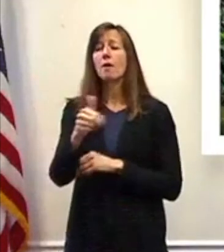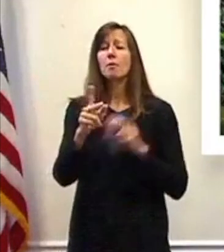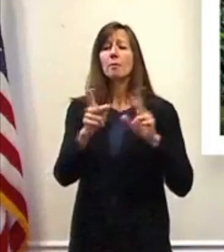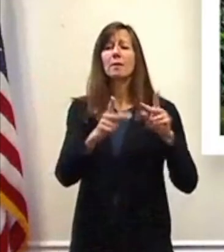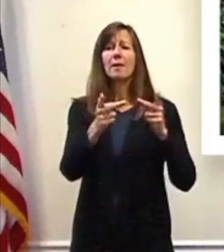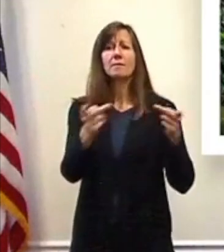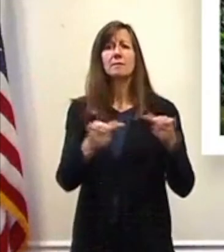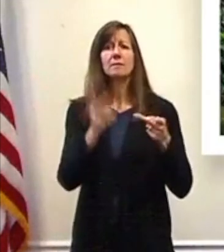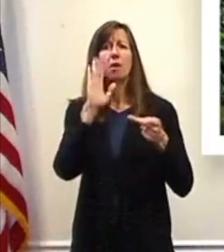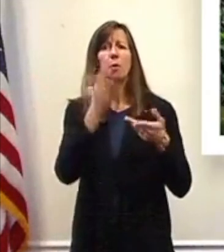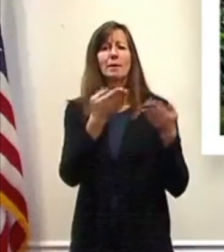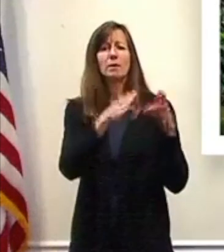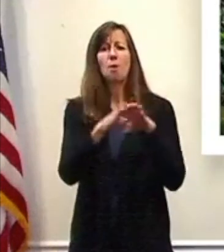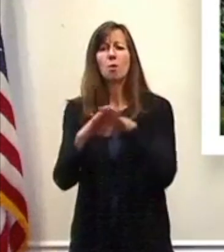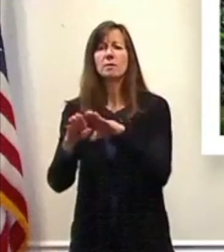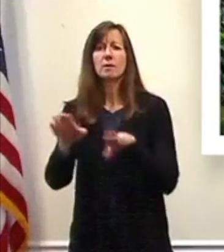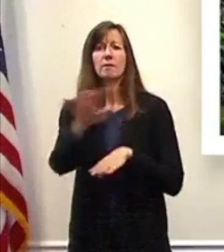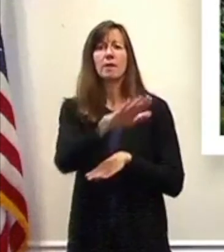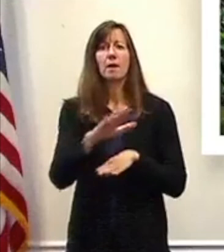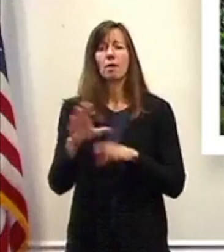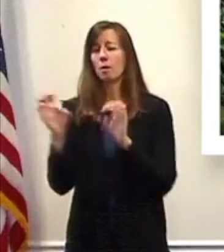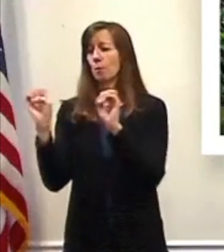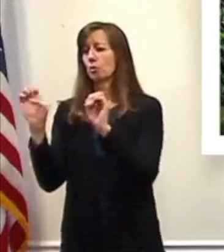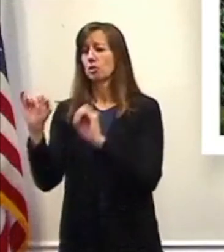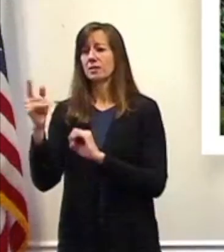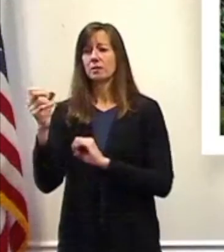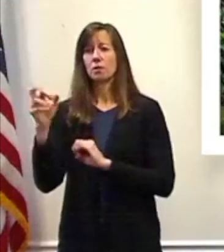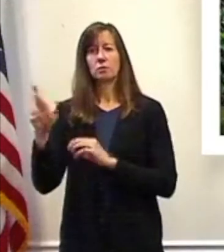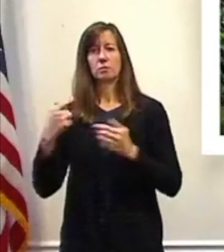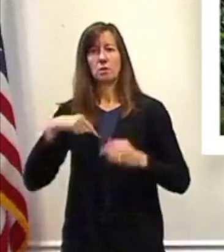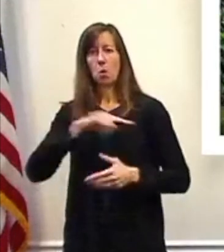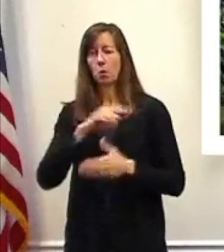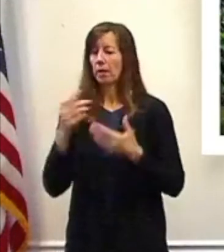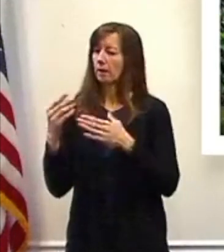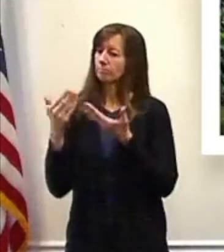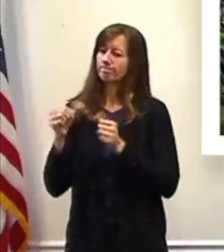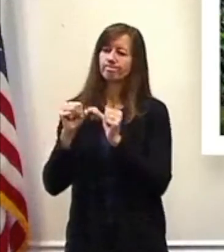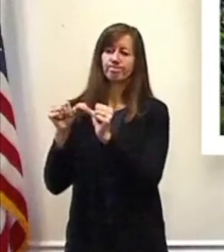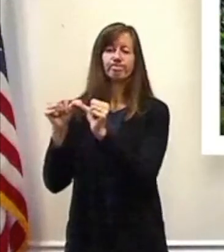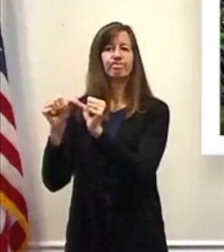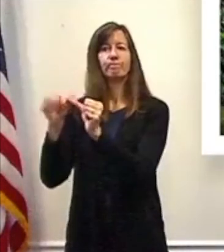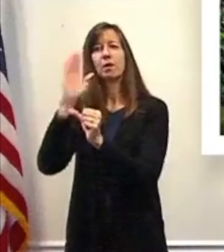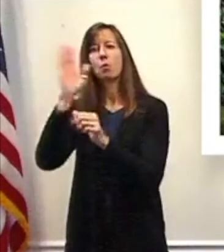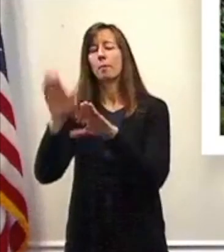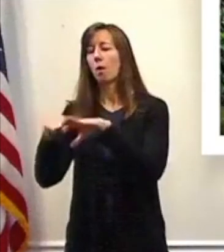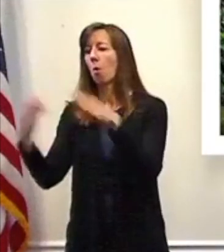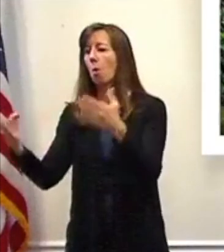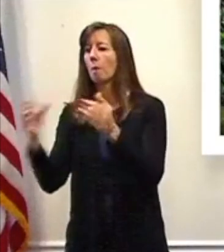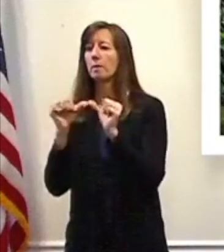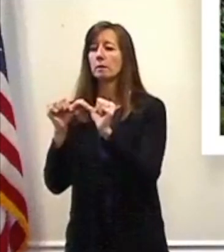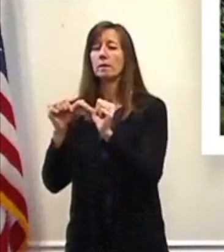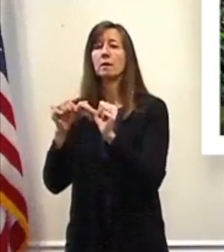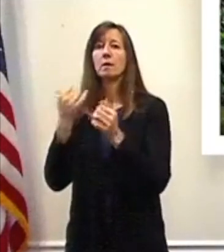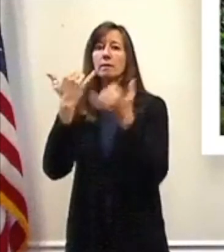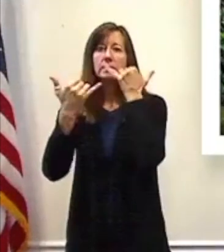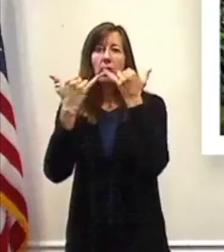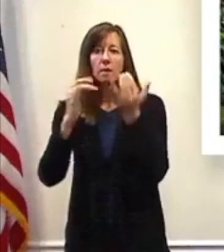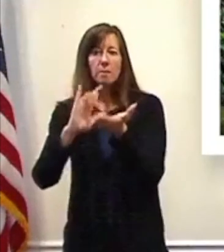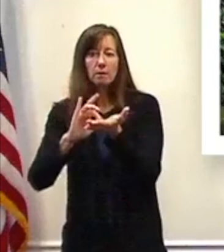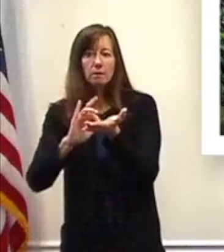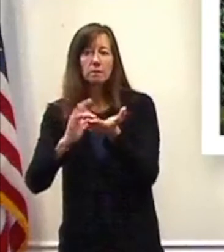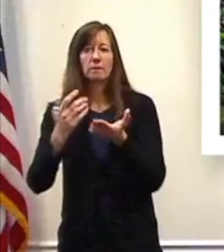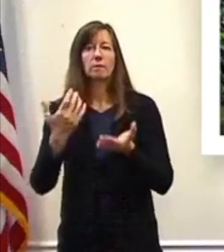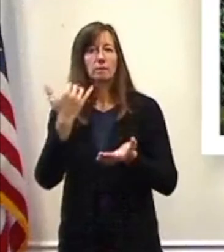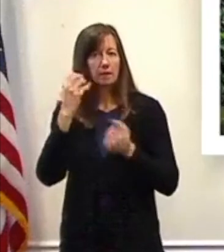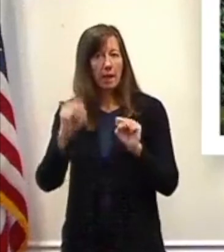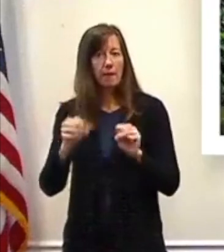ours and provide mental health and telemedicine services along with support for those living in a homeless situation.